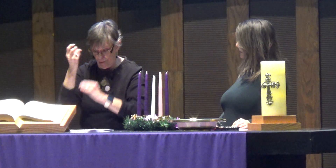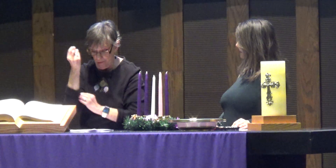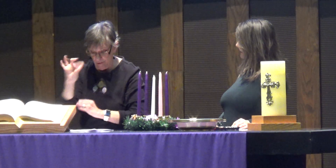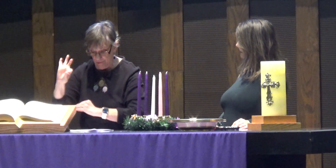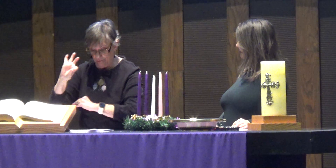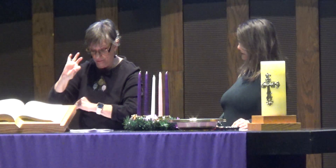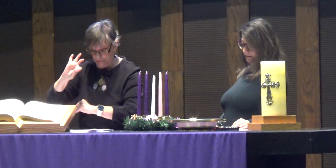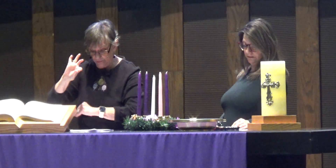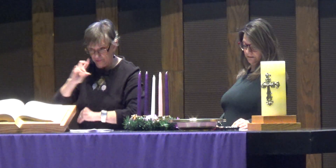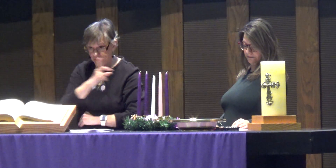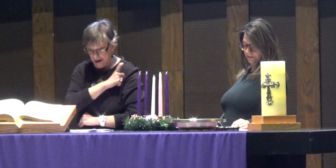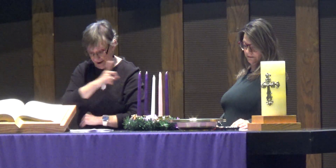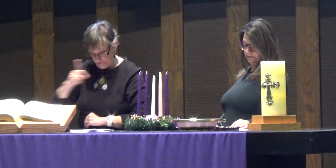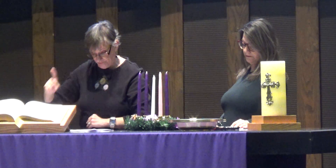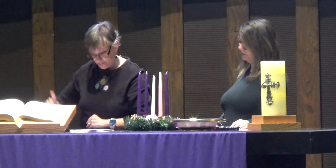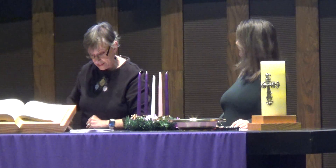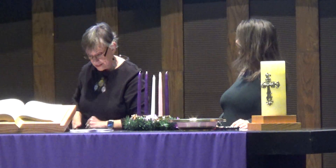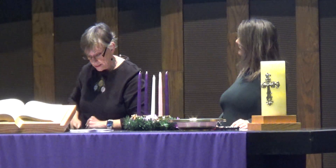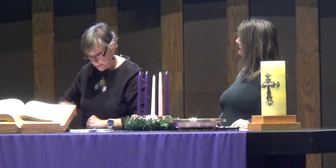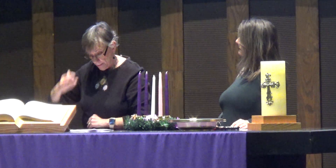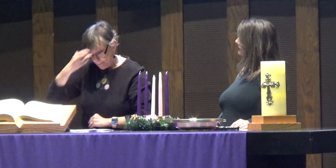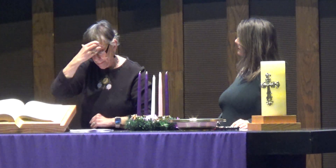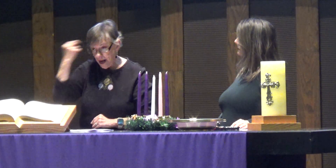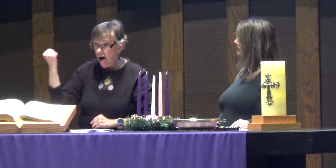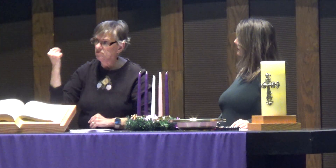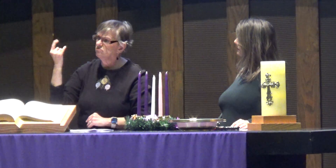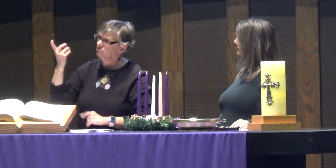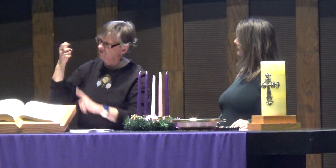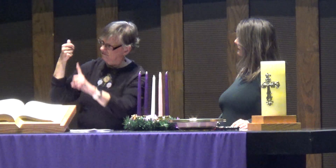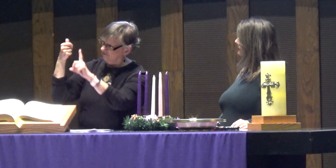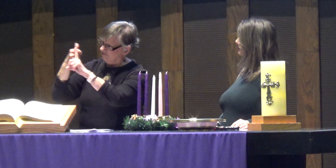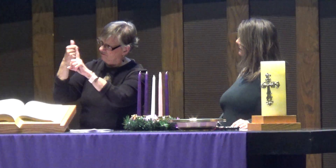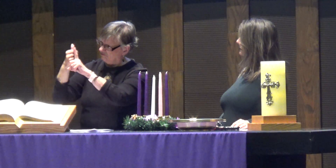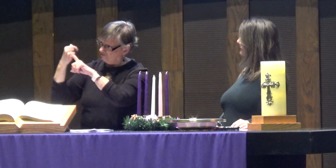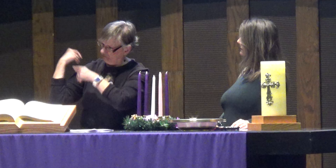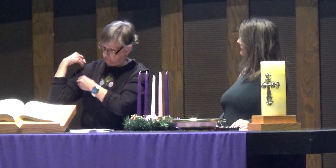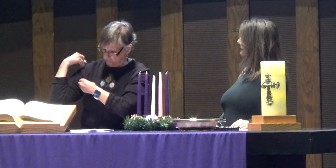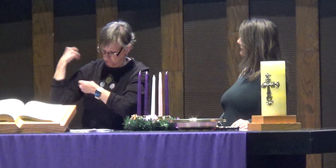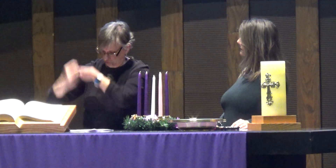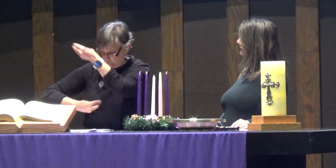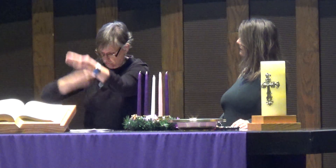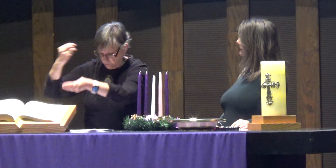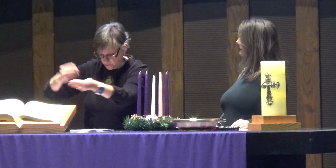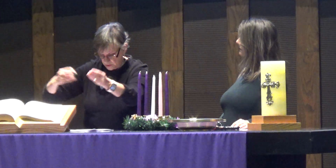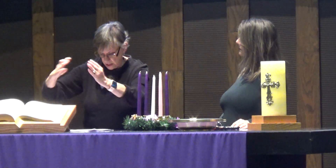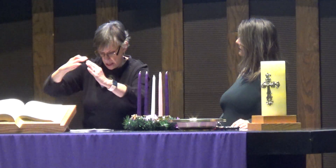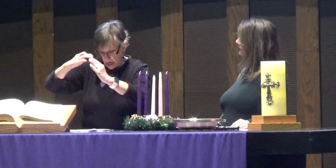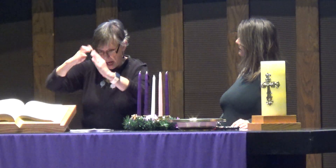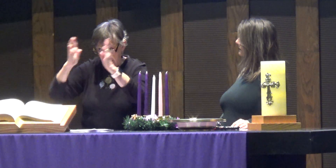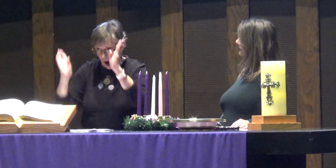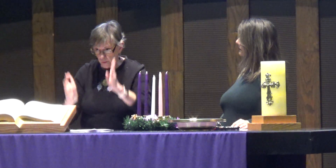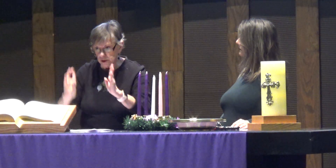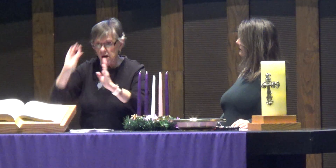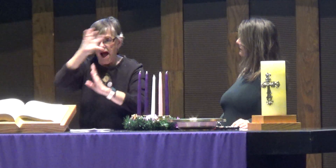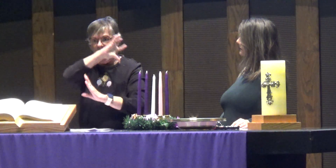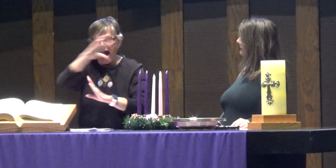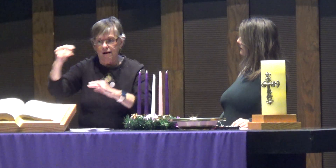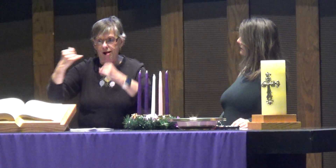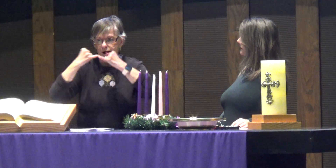the town of David, because he belonged to the house